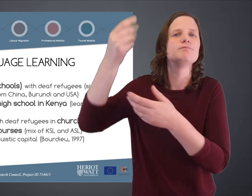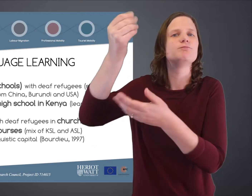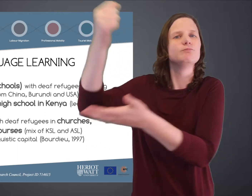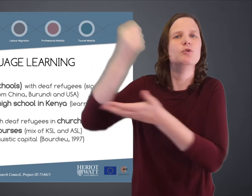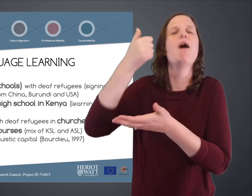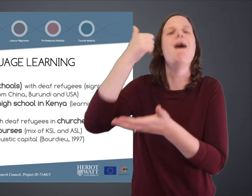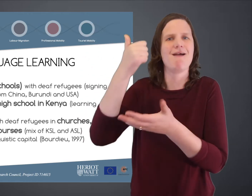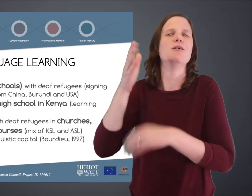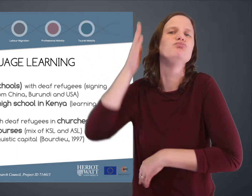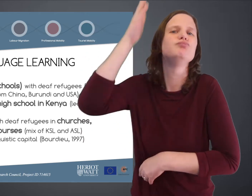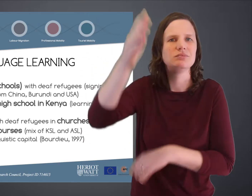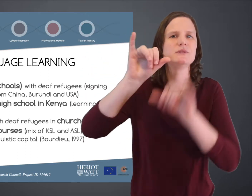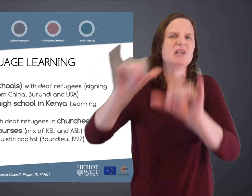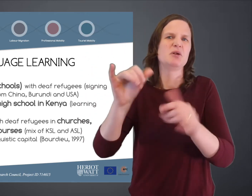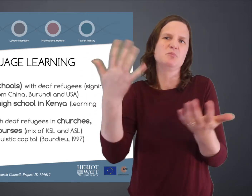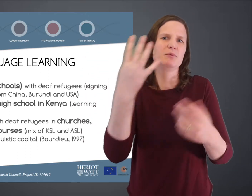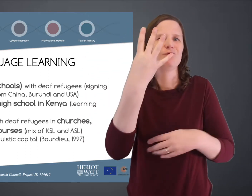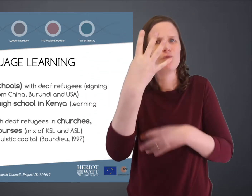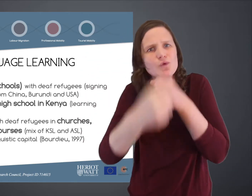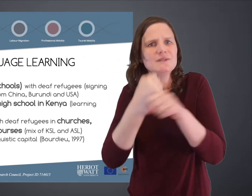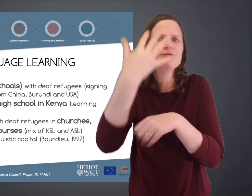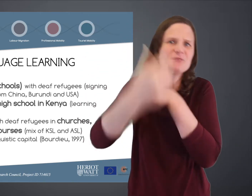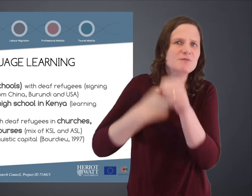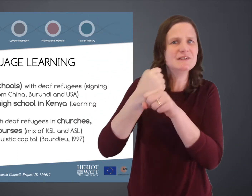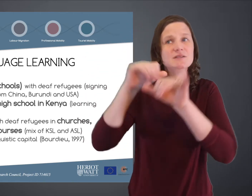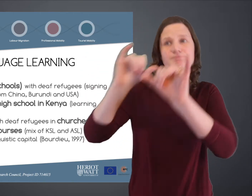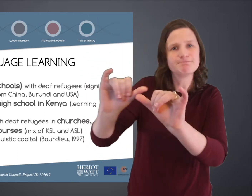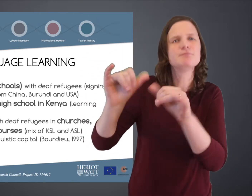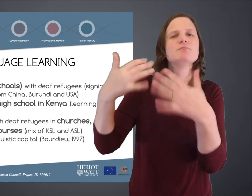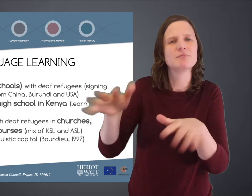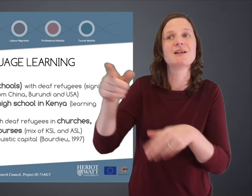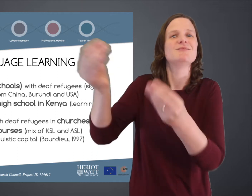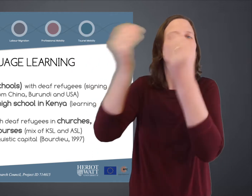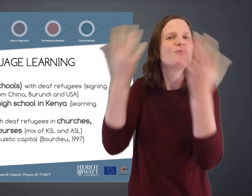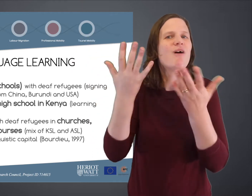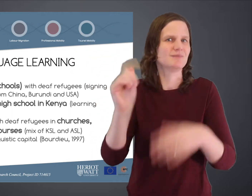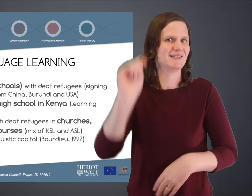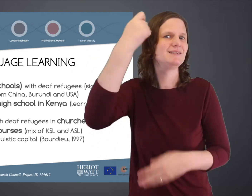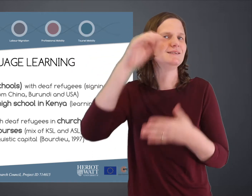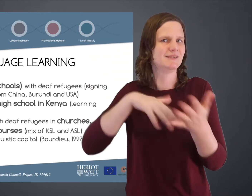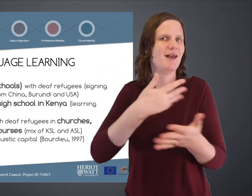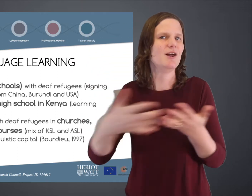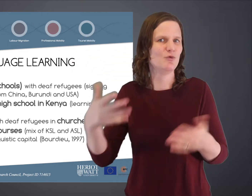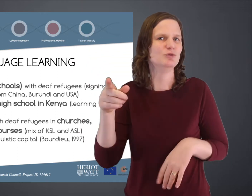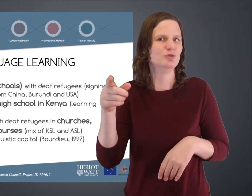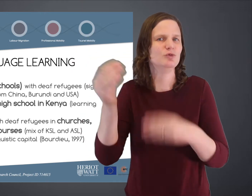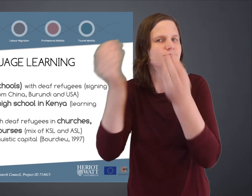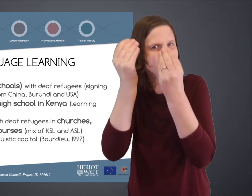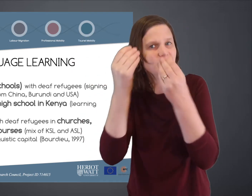and be funded by the UN. And they would stay for four or five years receiving their education. And they would learn